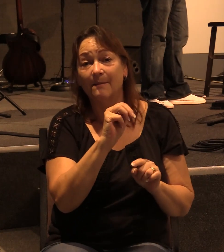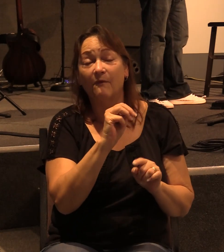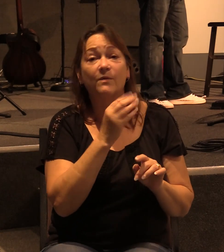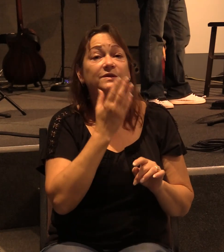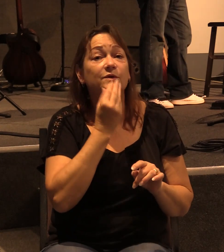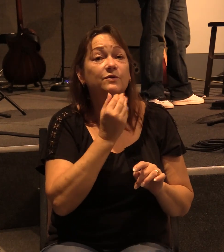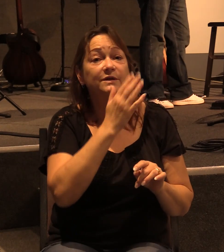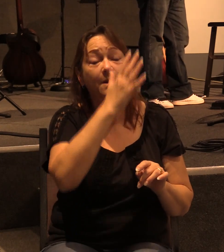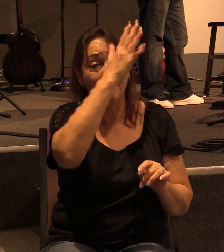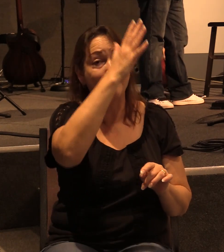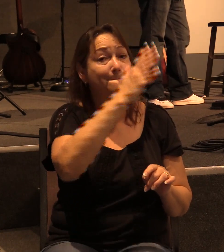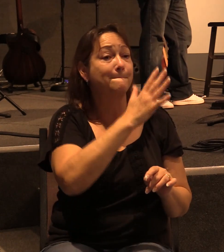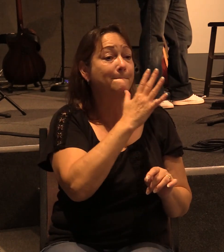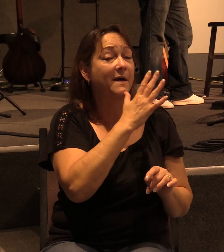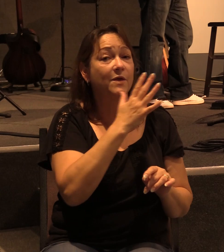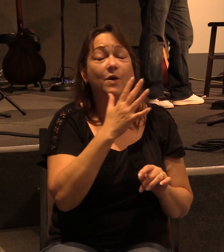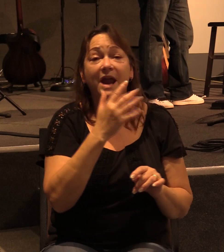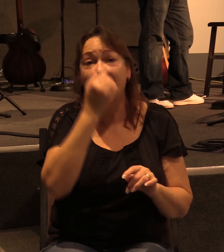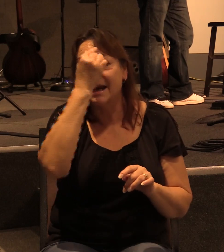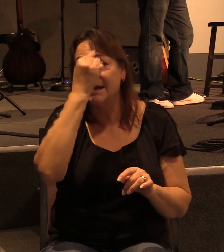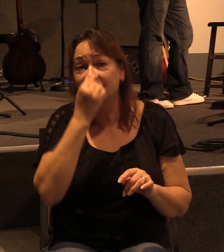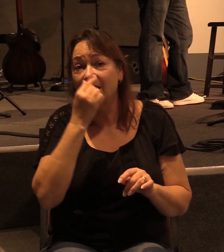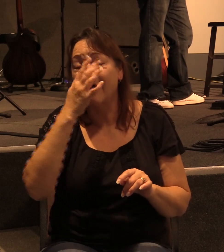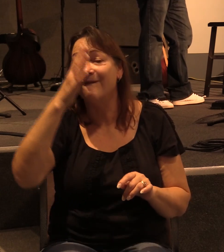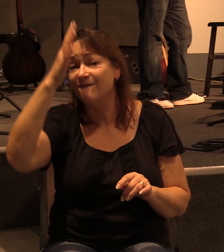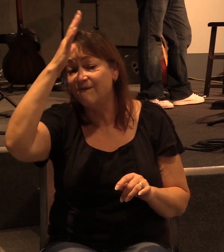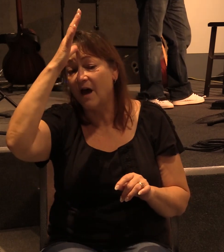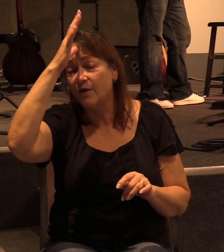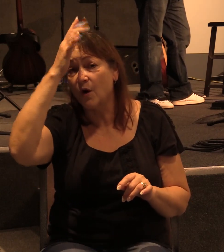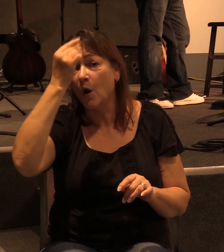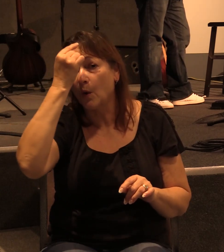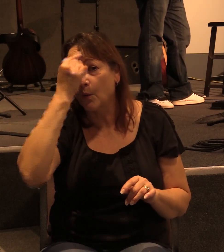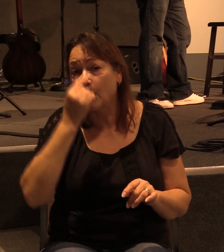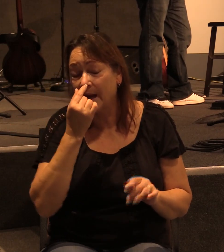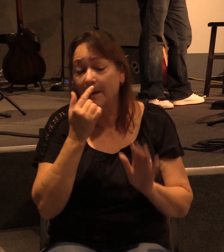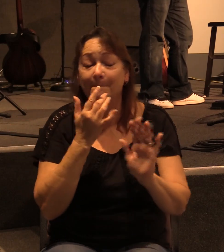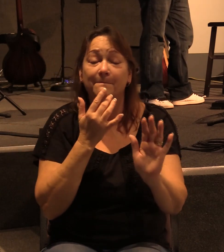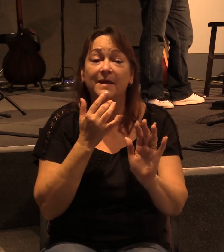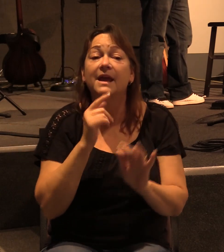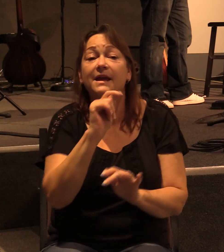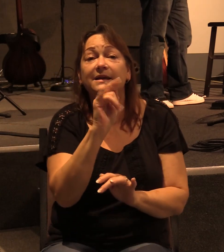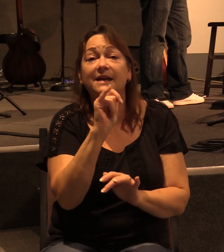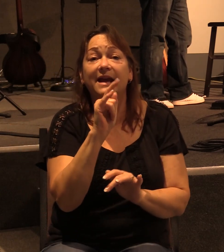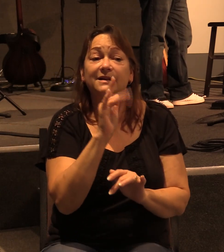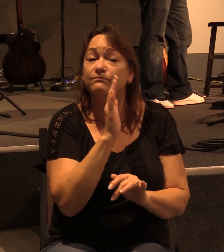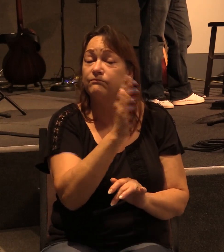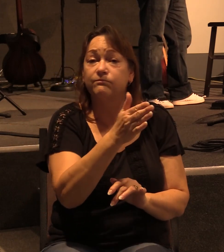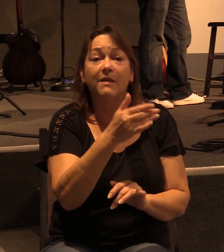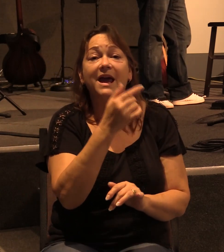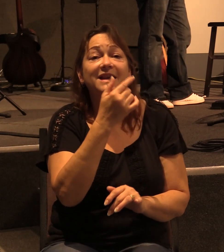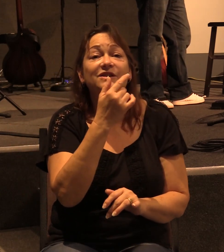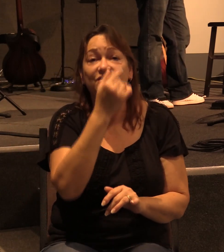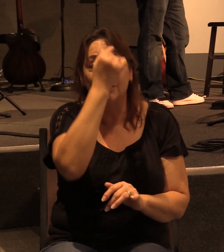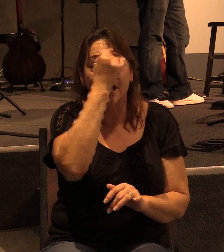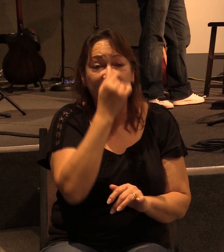from a Jewish mother and a Gentile father, a Greek. And Titus was a straight-up Gentile. Okay, Greek parents,